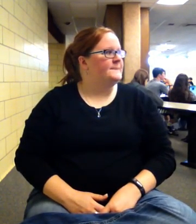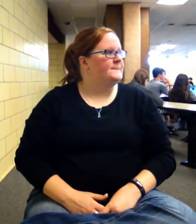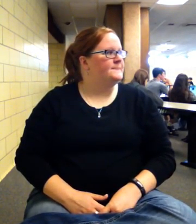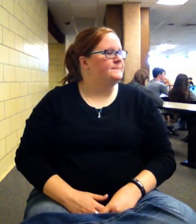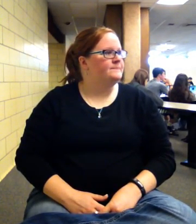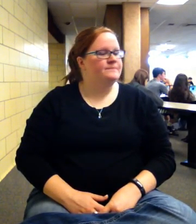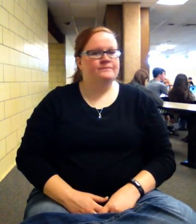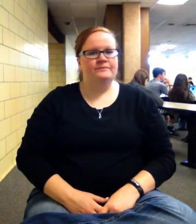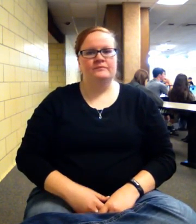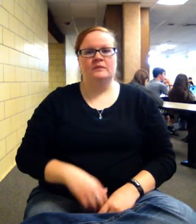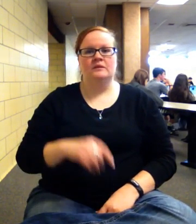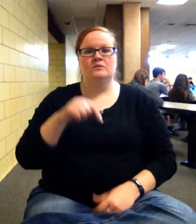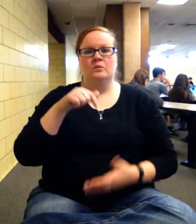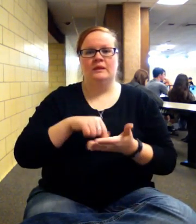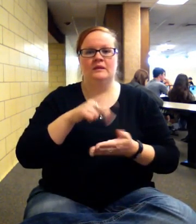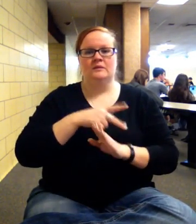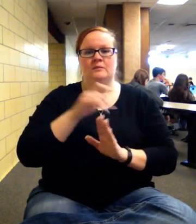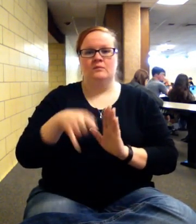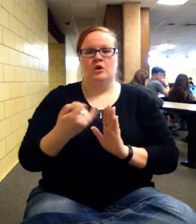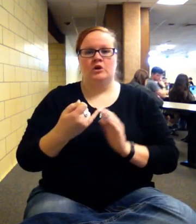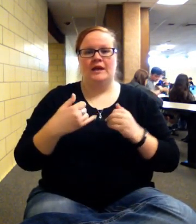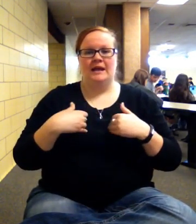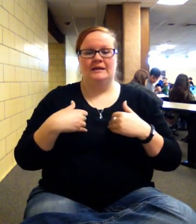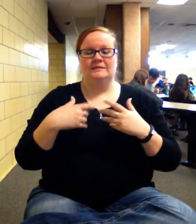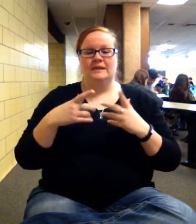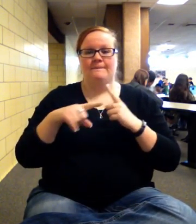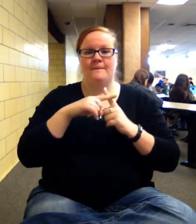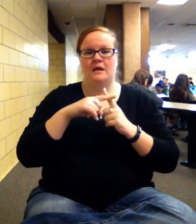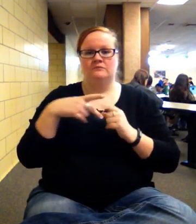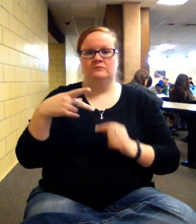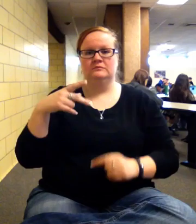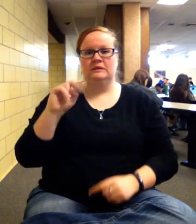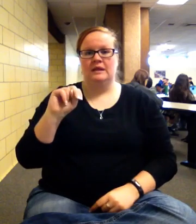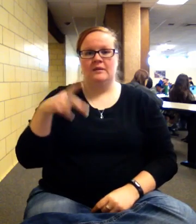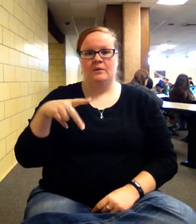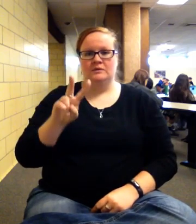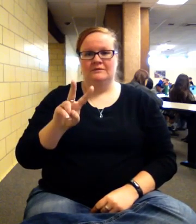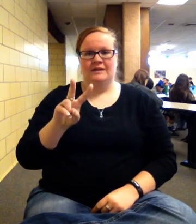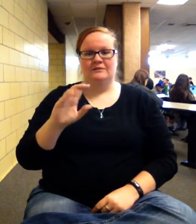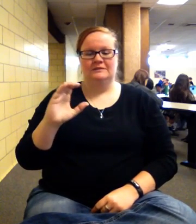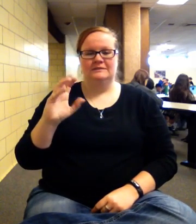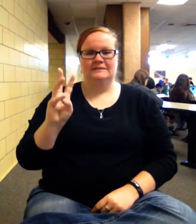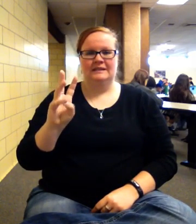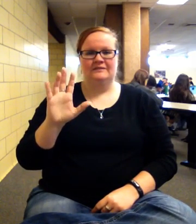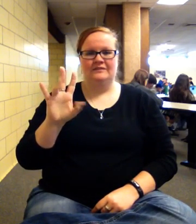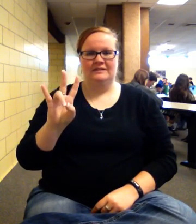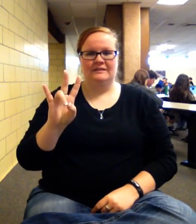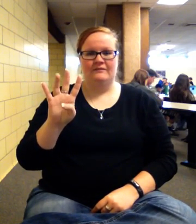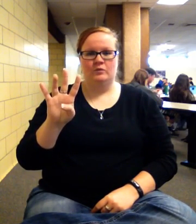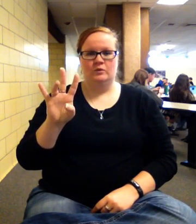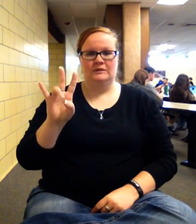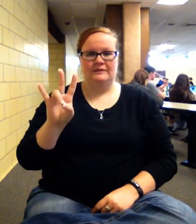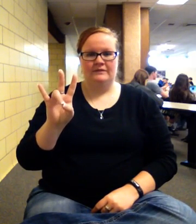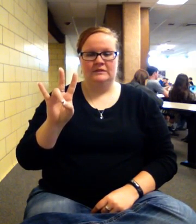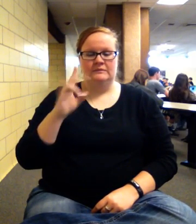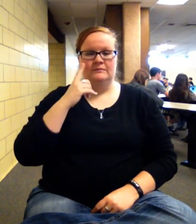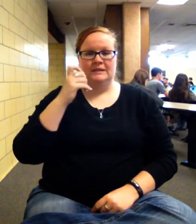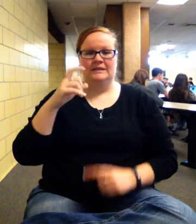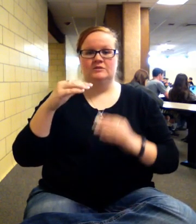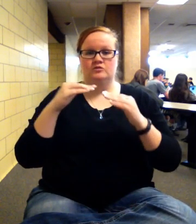So this project has a positive net present value of 657.47. Since it's greater than or equal to zero, then it's